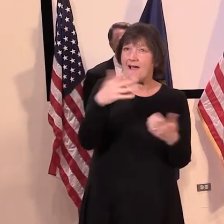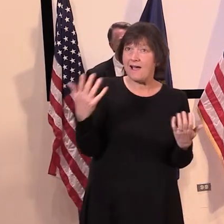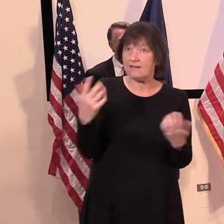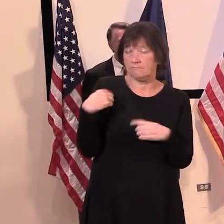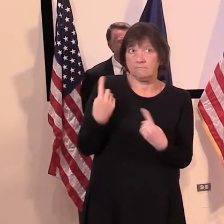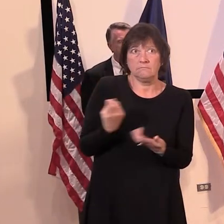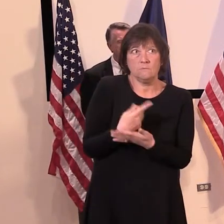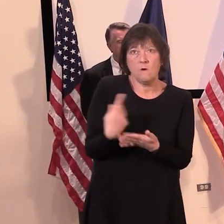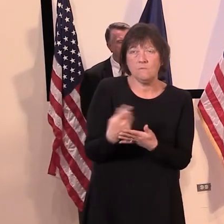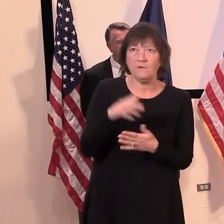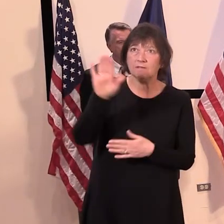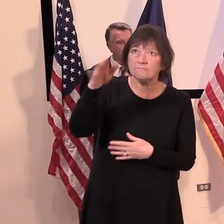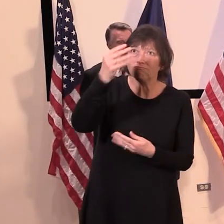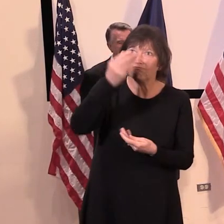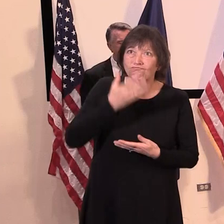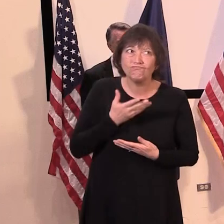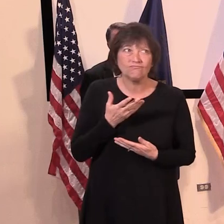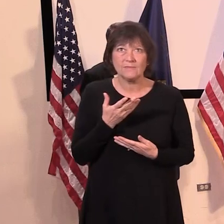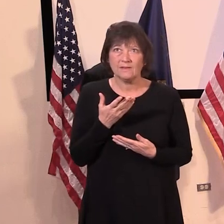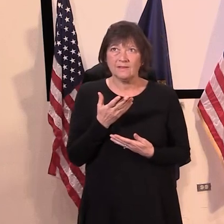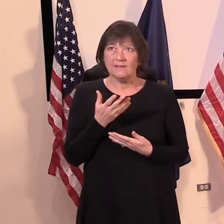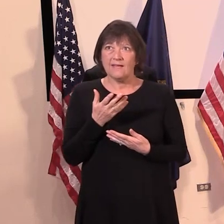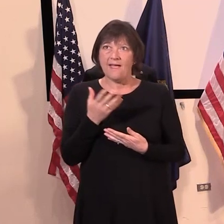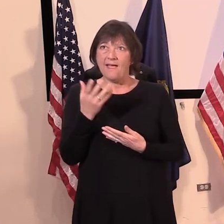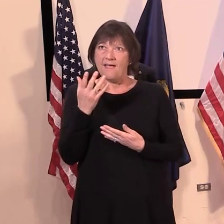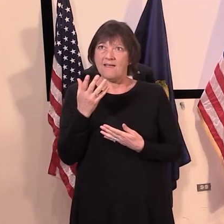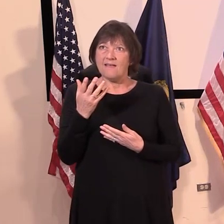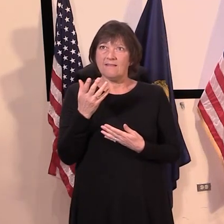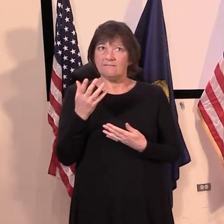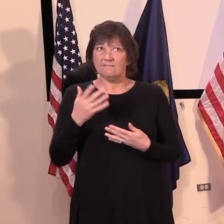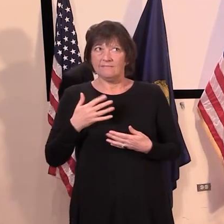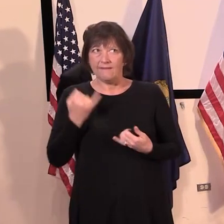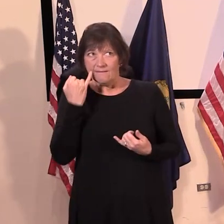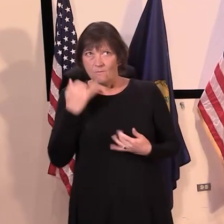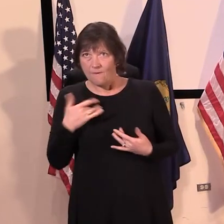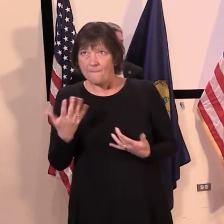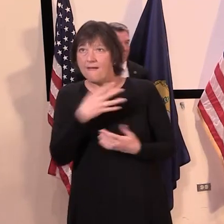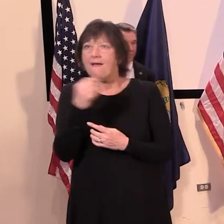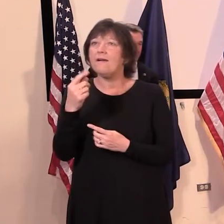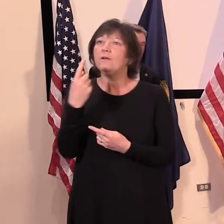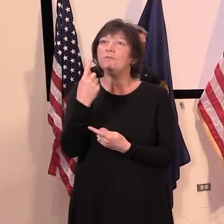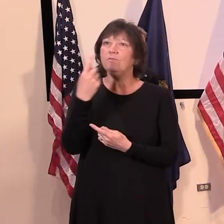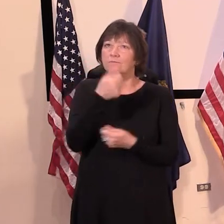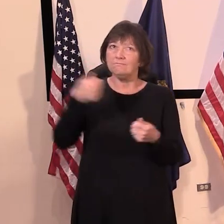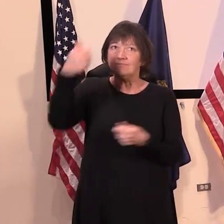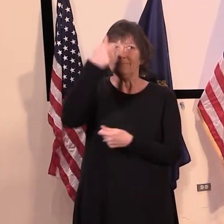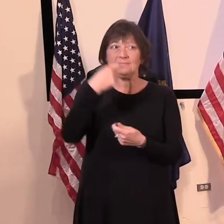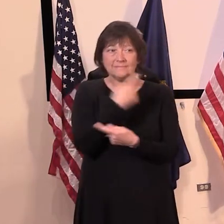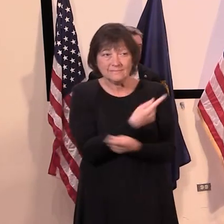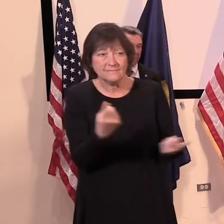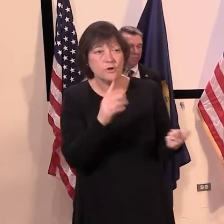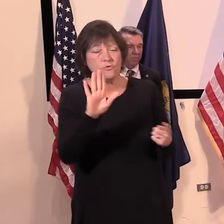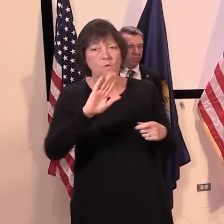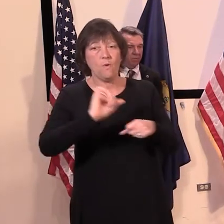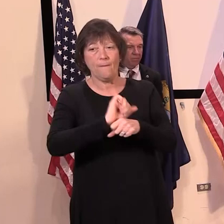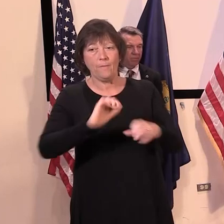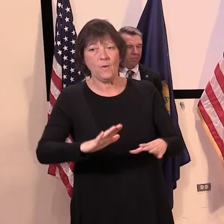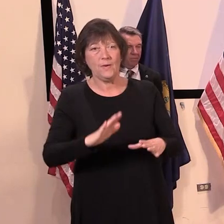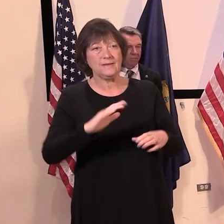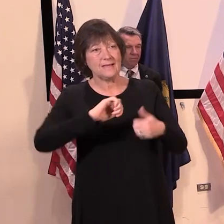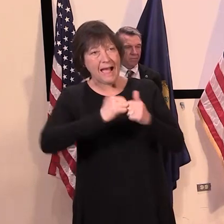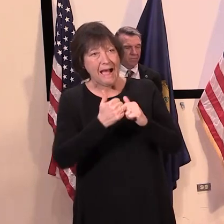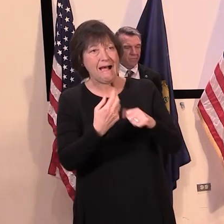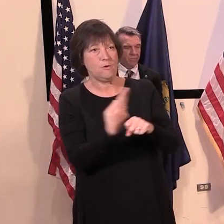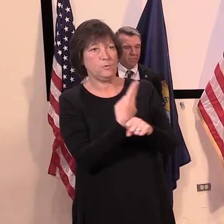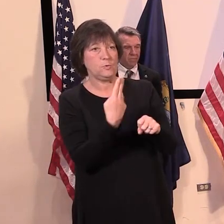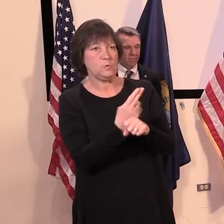trying to communicate to their employees on the use of their PPE, uh, and